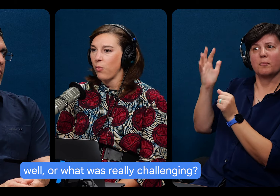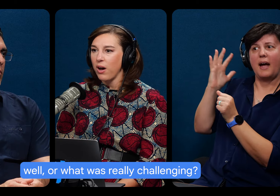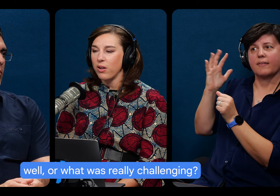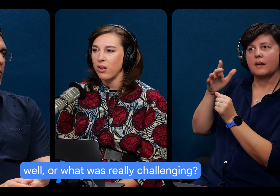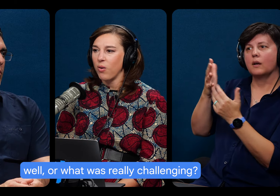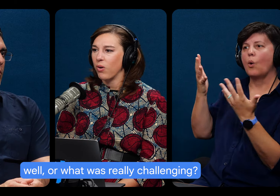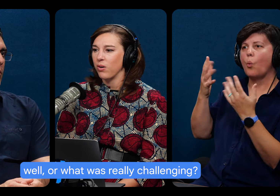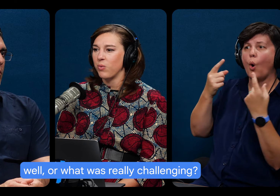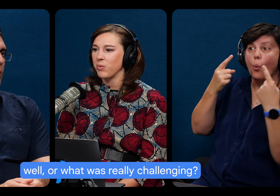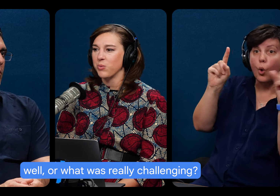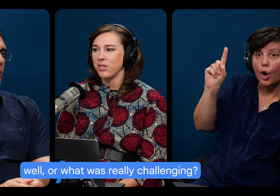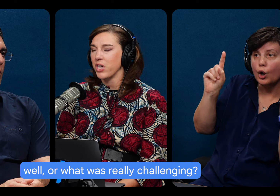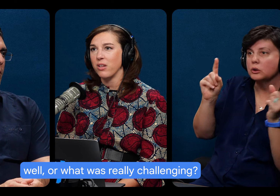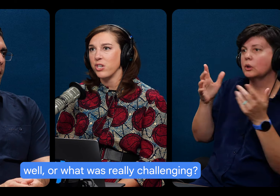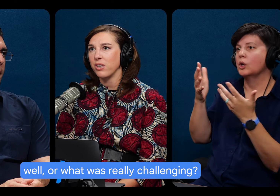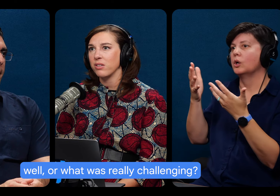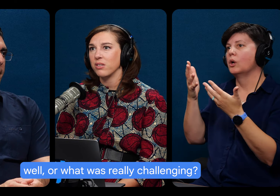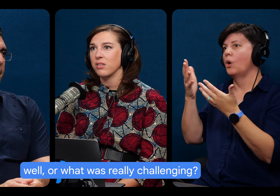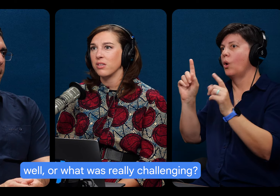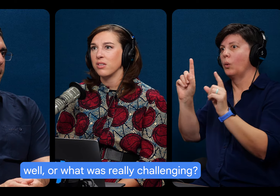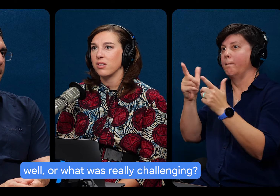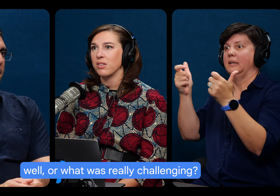really well or what was really challenging?